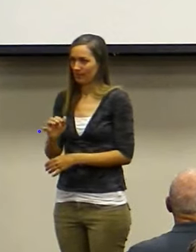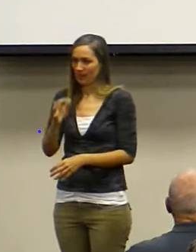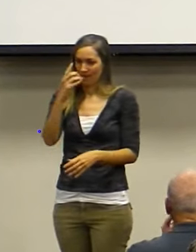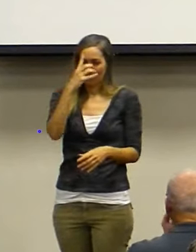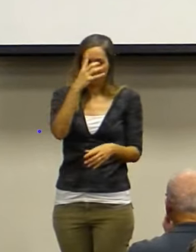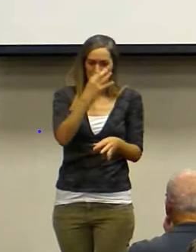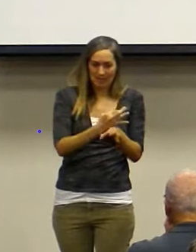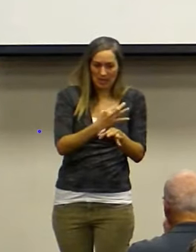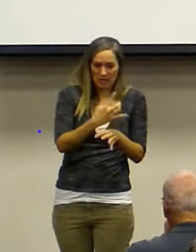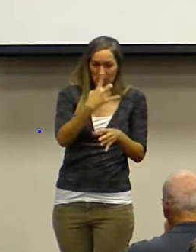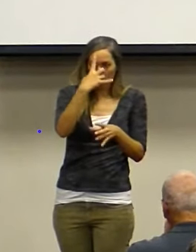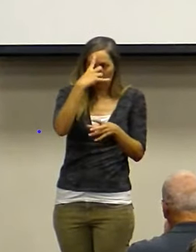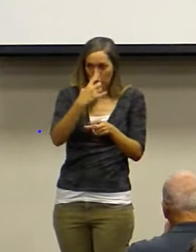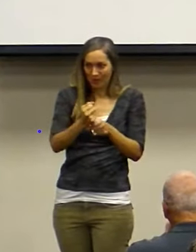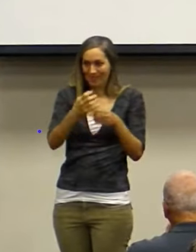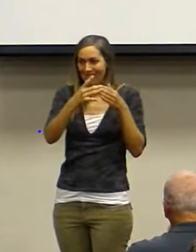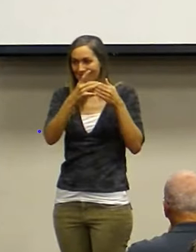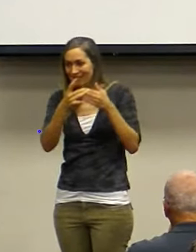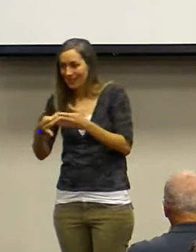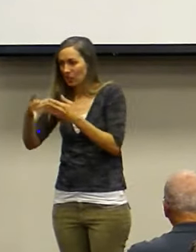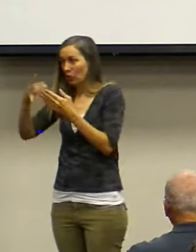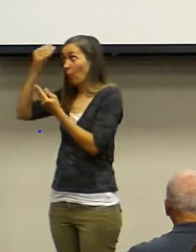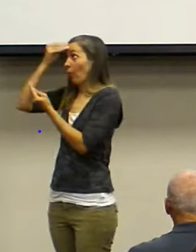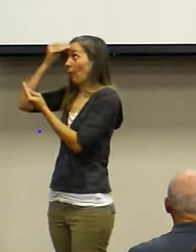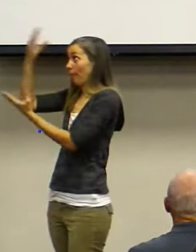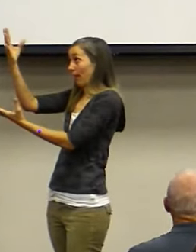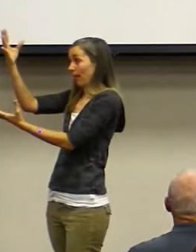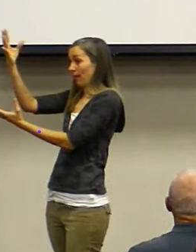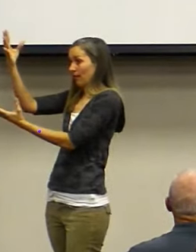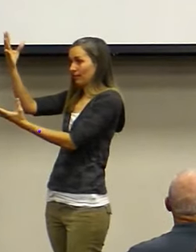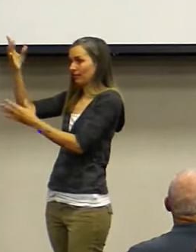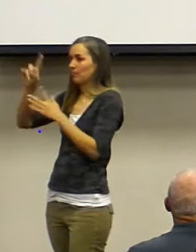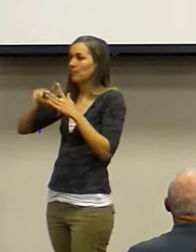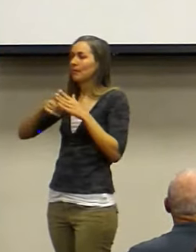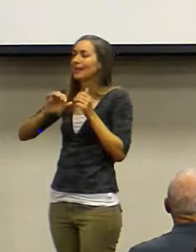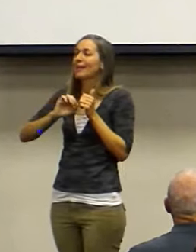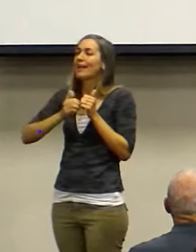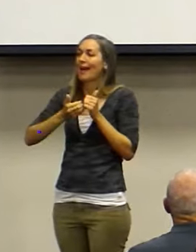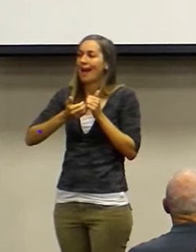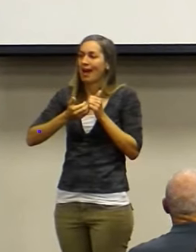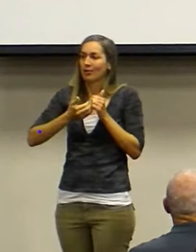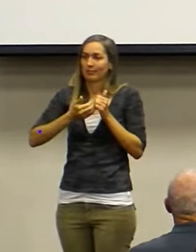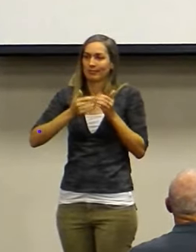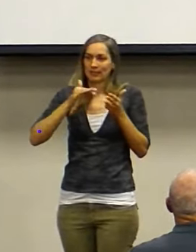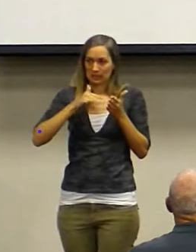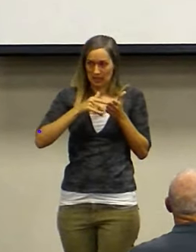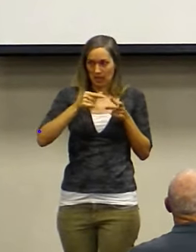And that comes with you starting with your word of God. Amen. Amen.